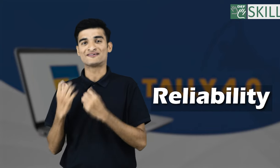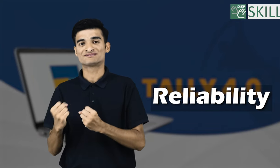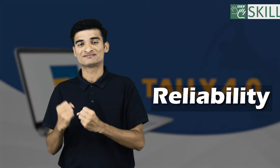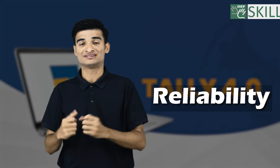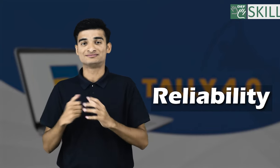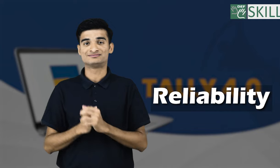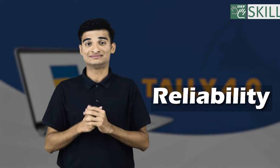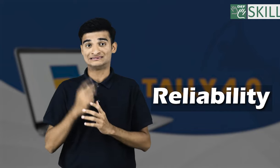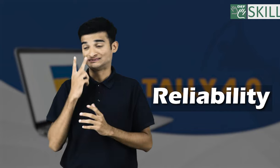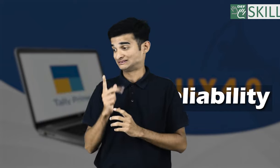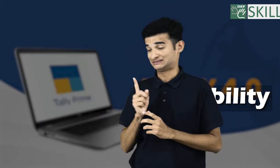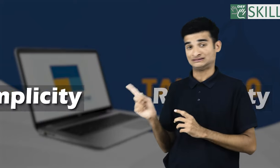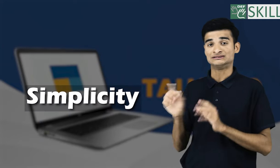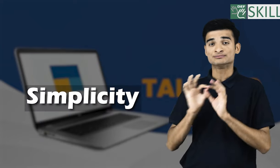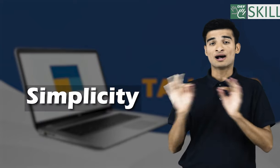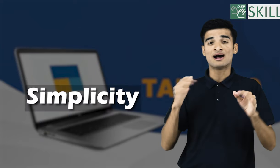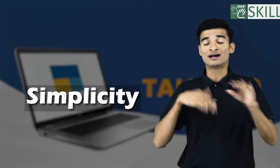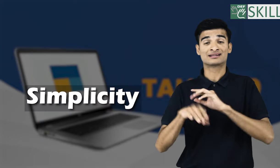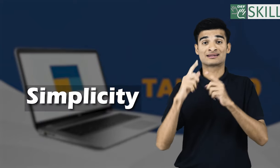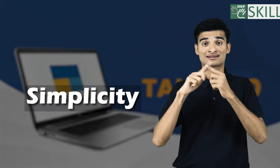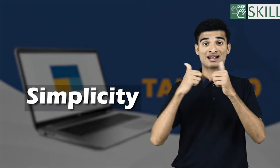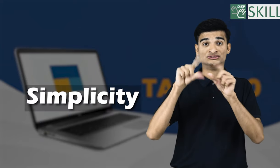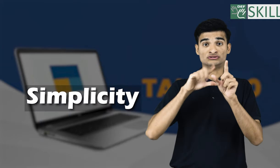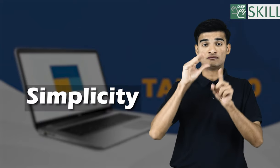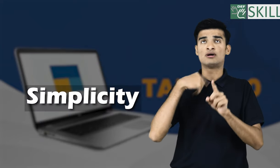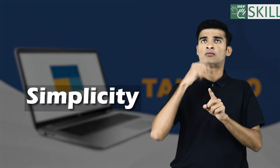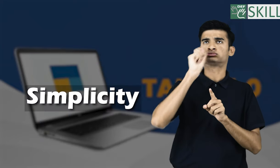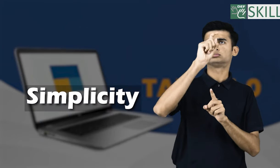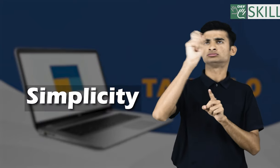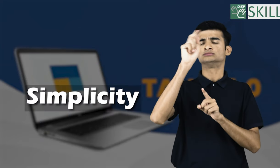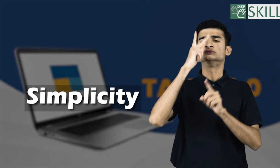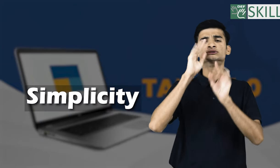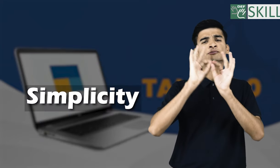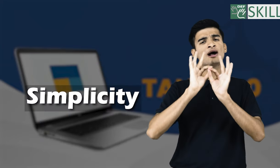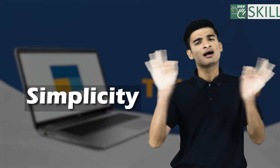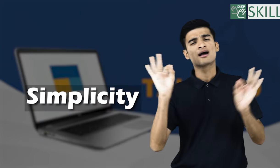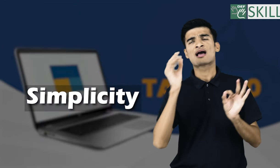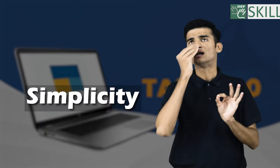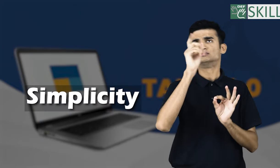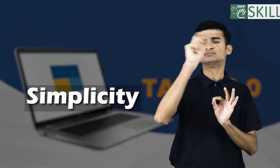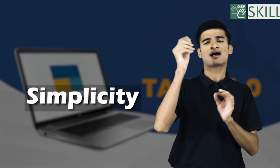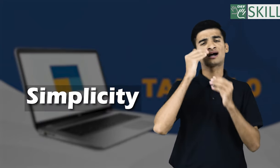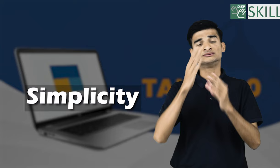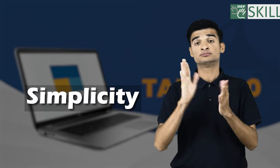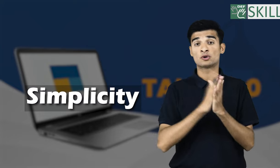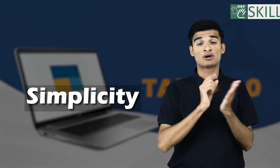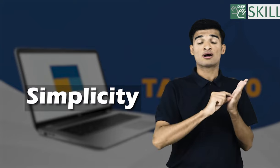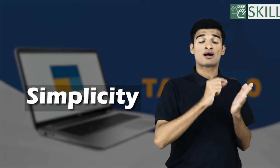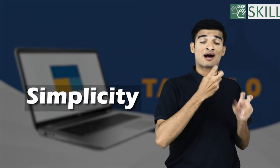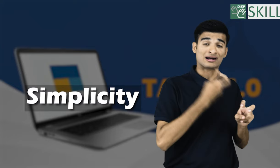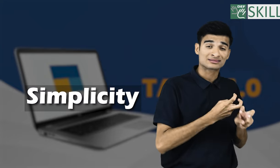Fourth, simplicity. With Tally software, the tools are designed making it simplifying for the users.